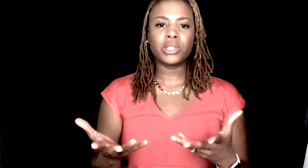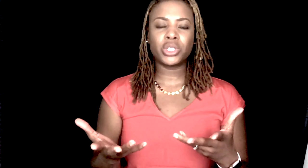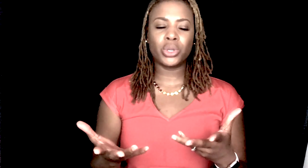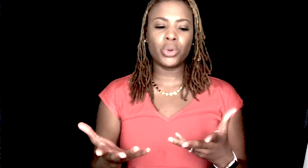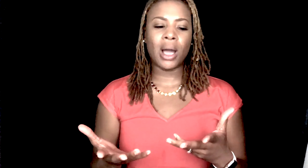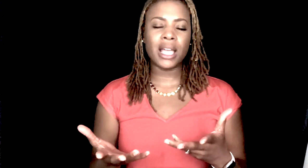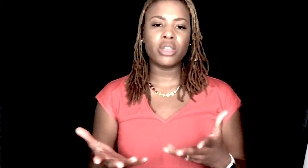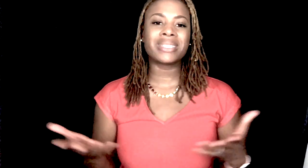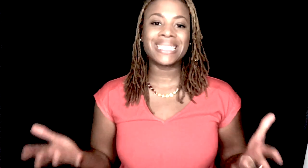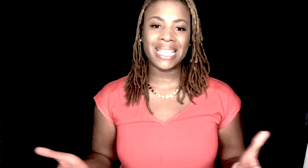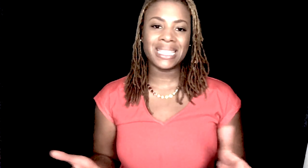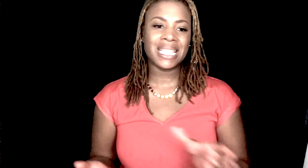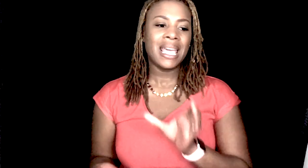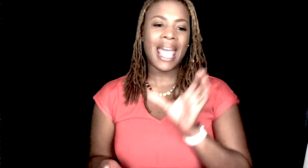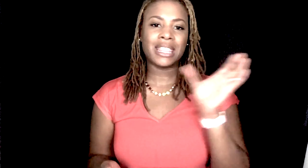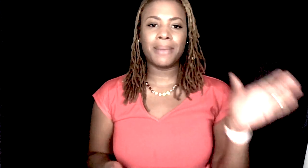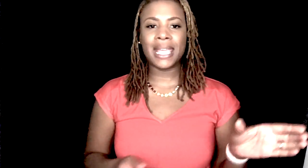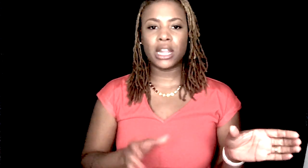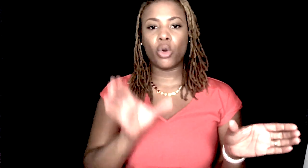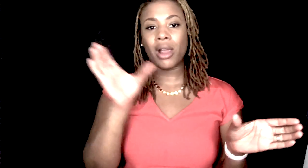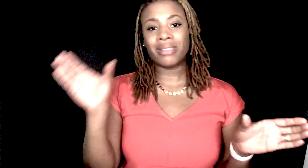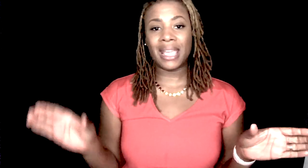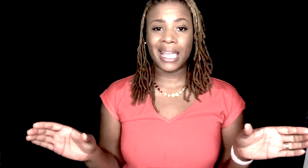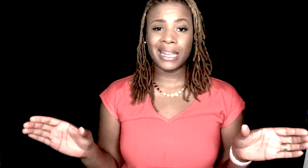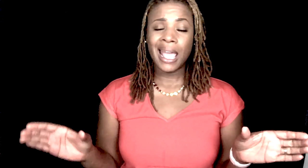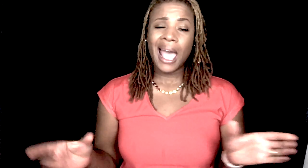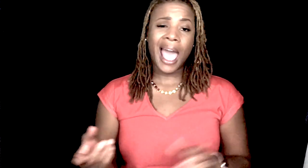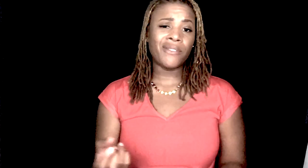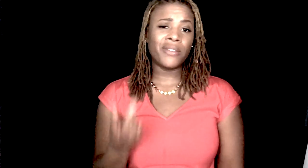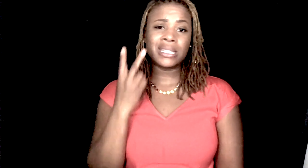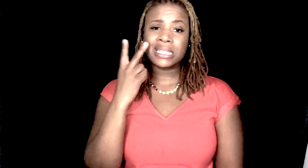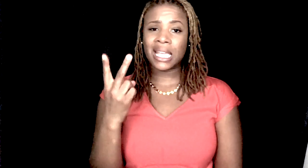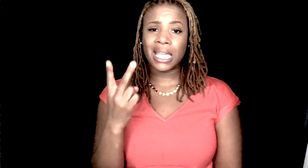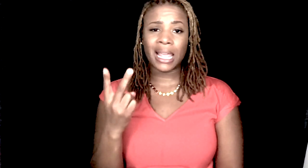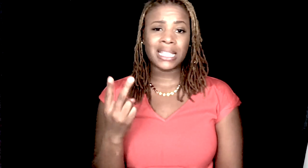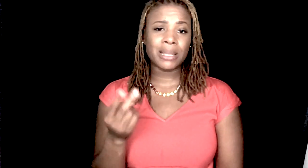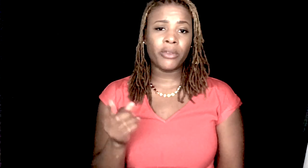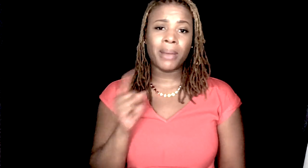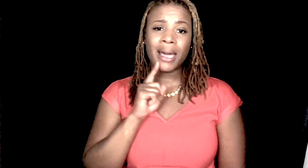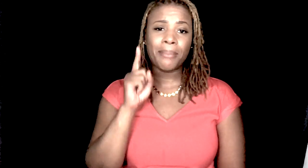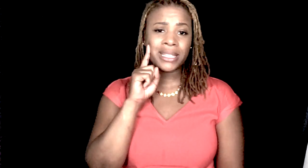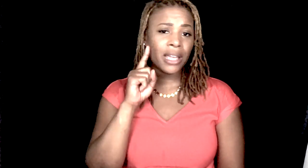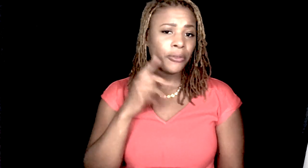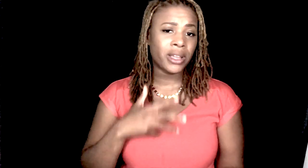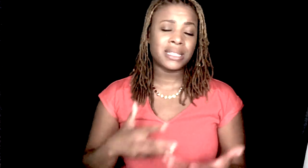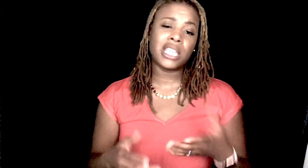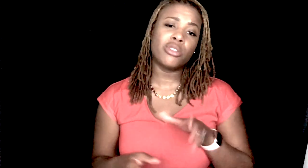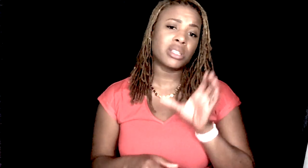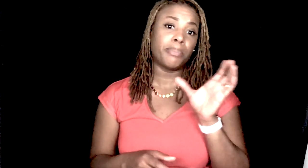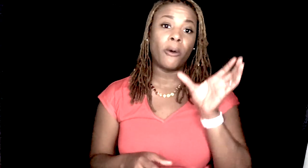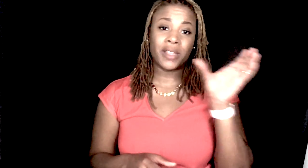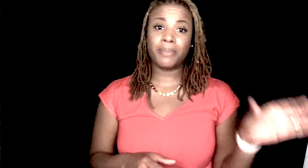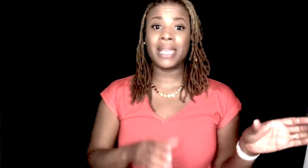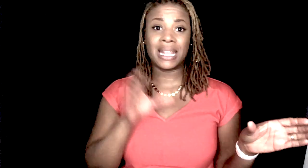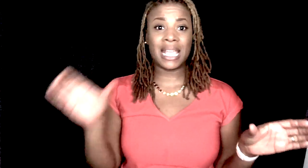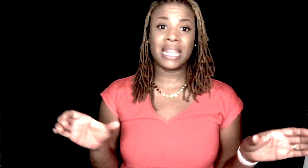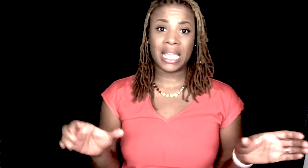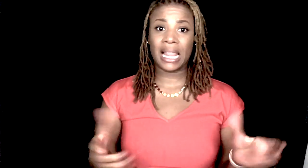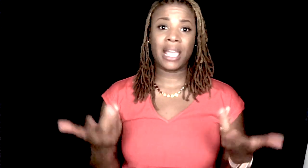to using tense at the beginning or at the end. I've even seen, like, some of my deaf friends, they use it both at the beginning and the end. And, like,